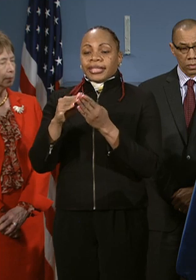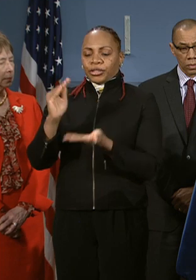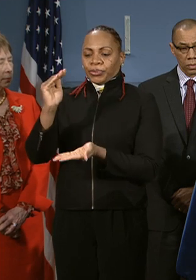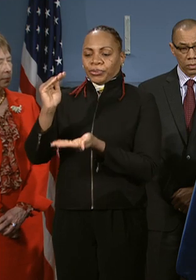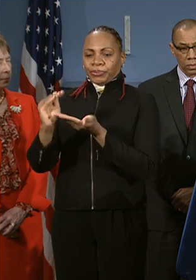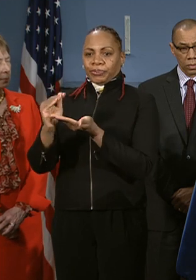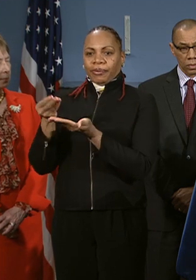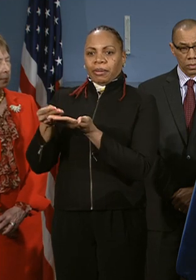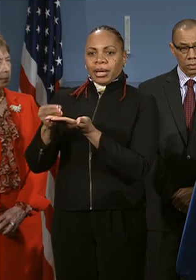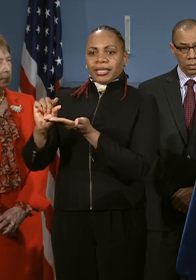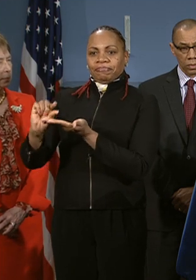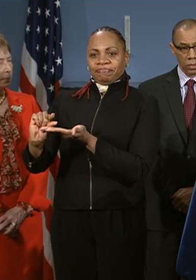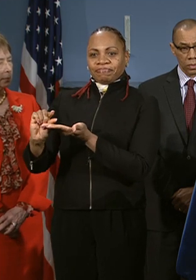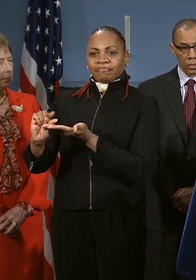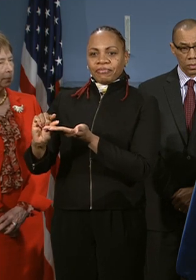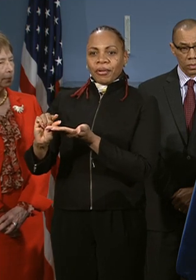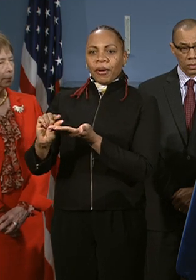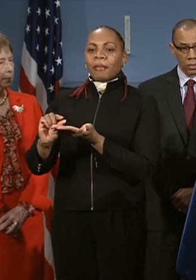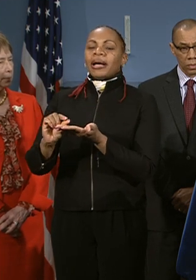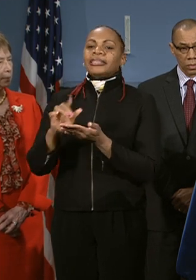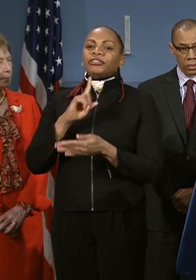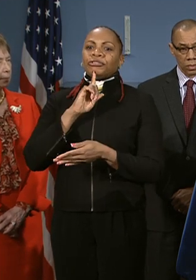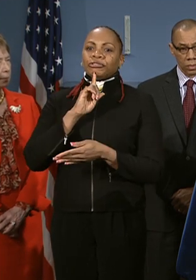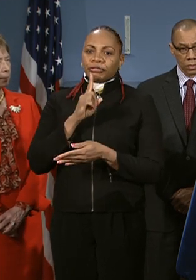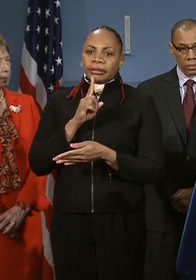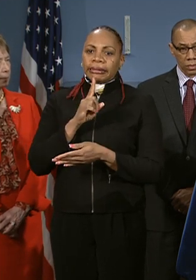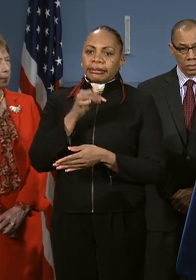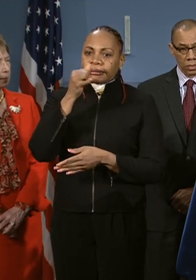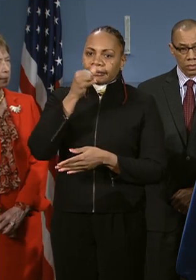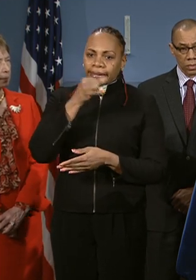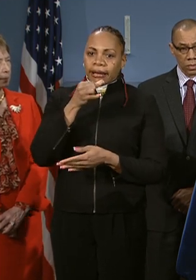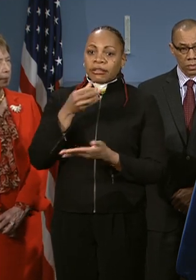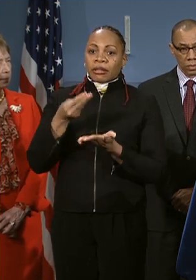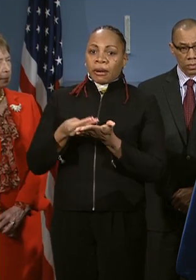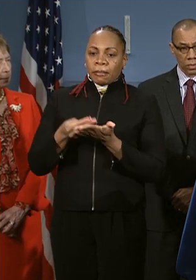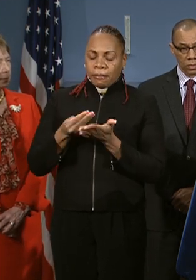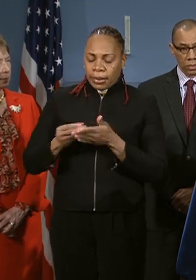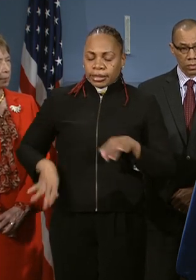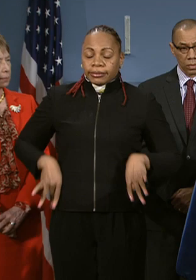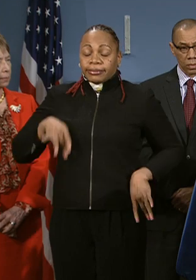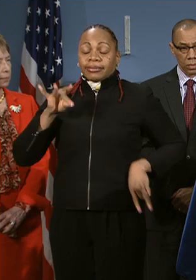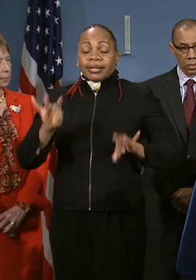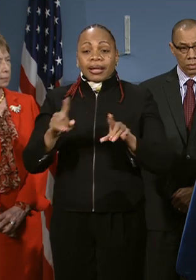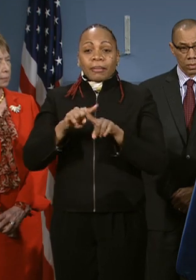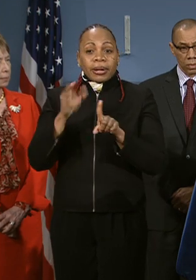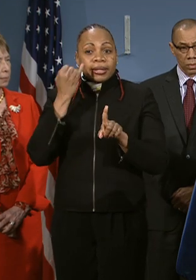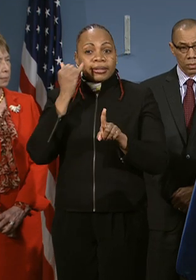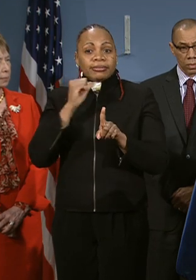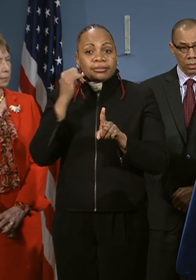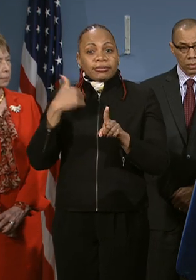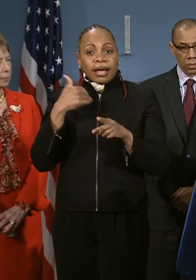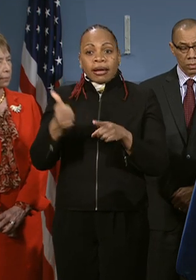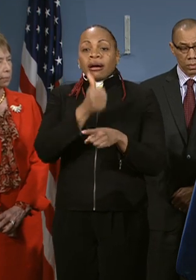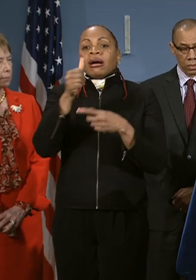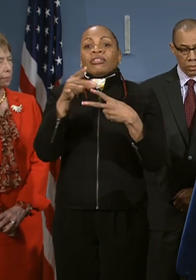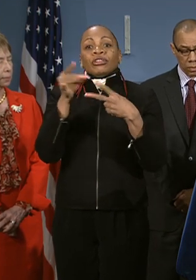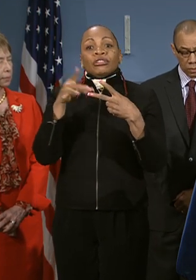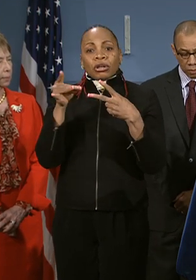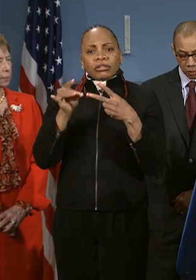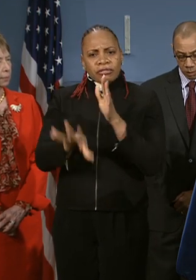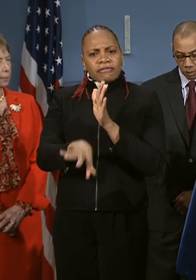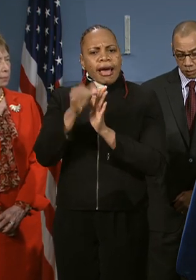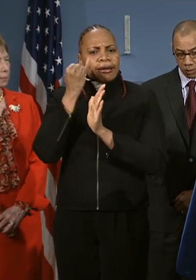It is just irrational for us to keep spending this amount of money unless there's no alternative. And we're going to find out whether there's an